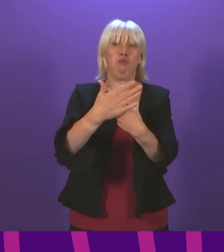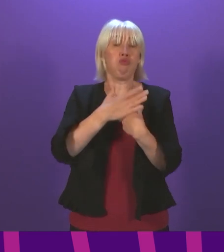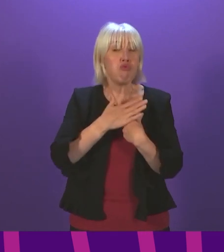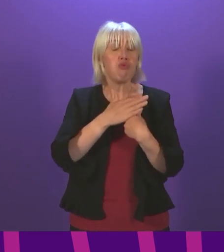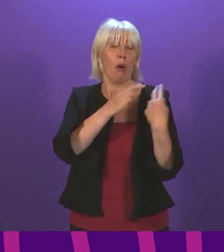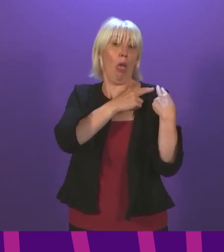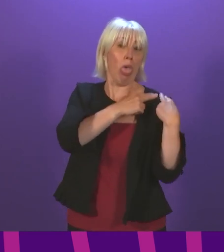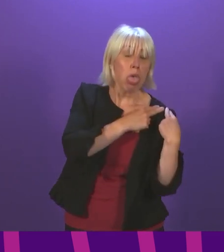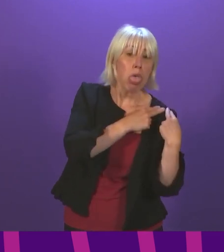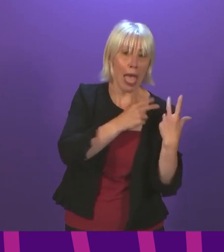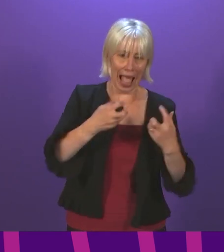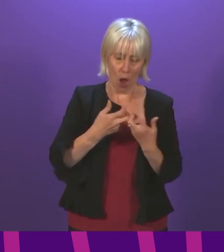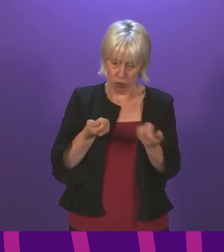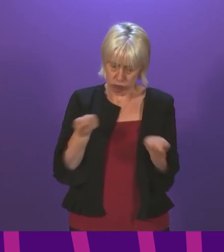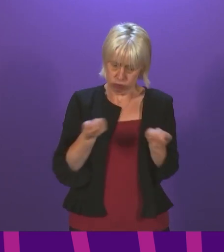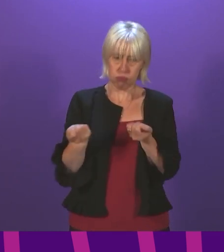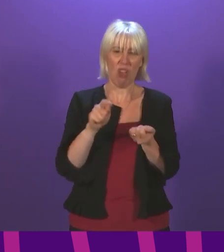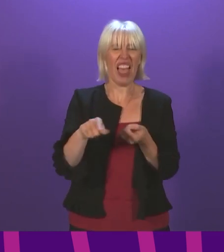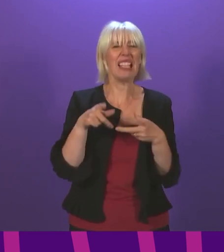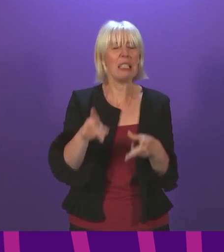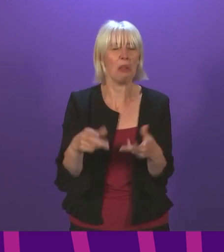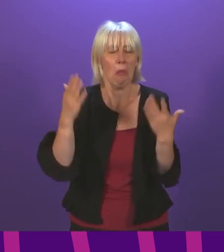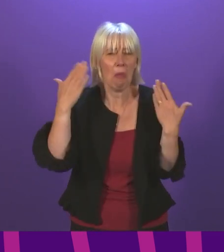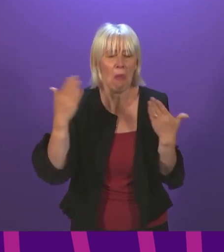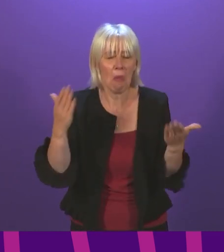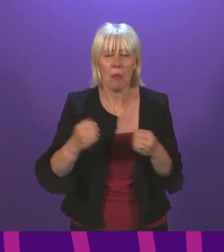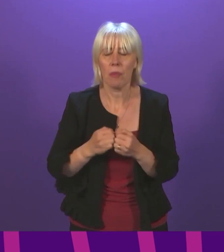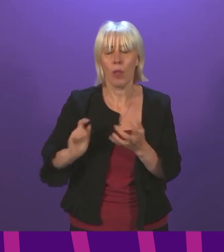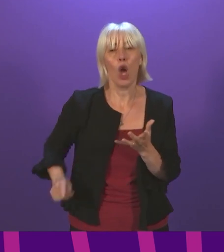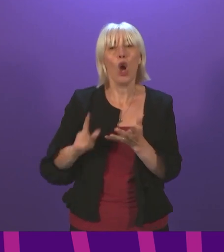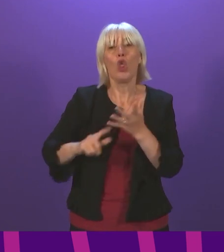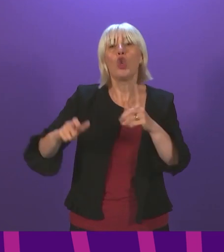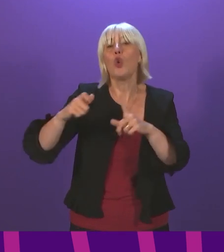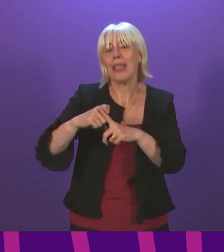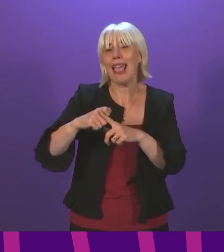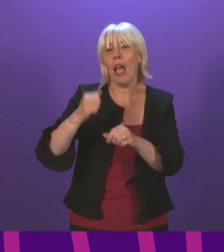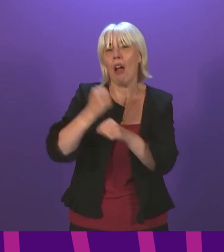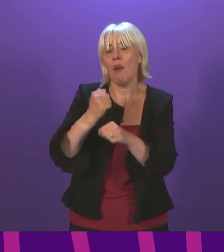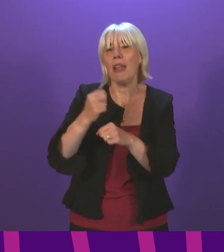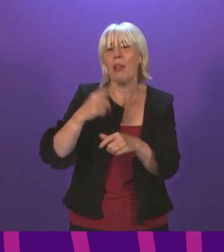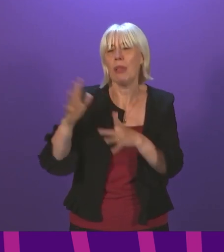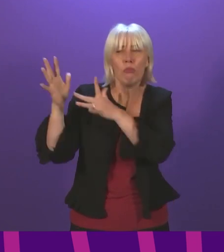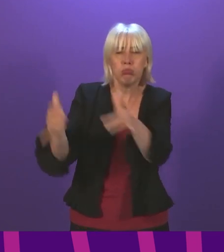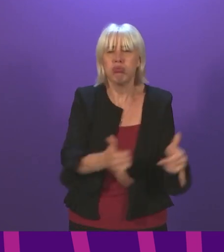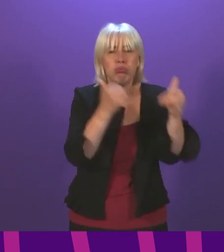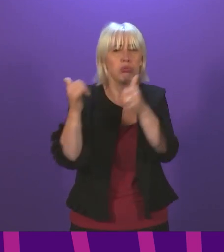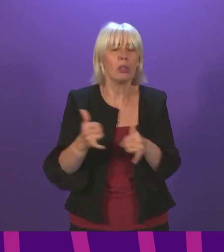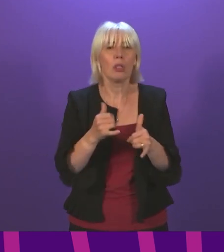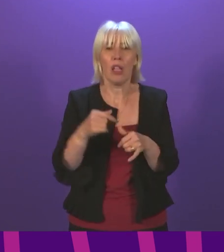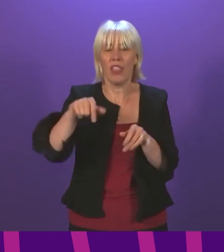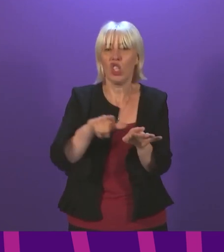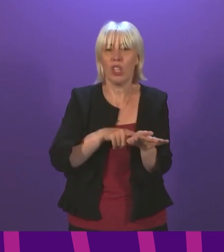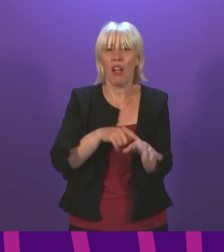staff having to administer it. Earlier this year, the UK government undertook a consultation on vaccine passports. It received 52